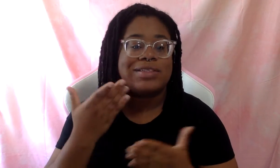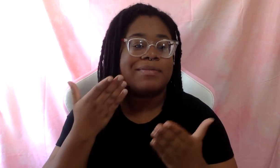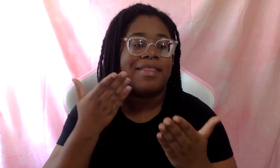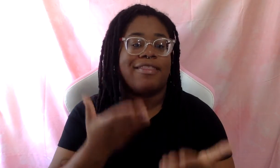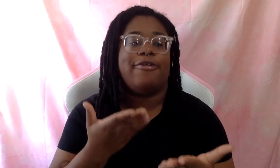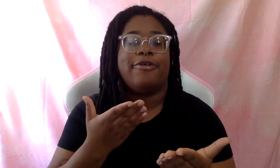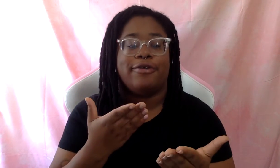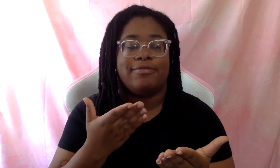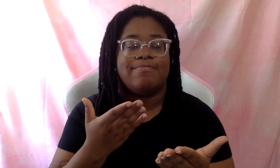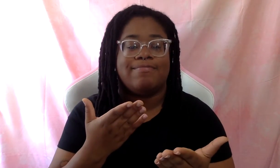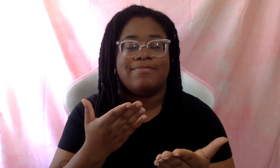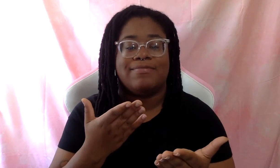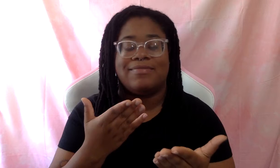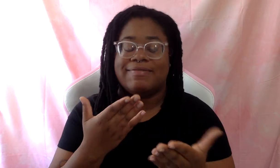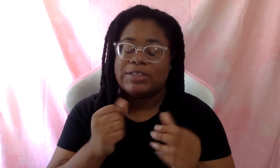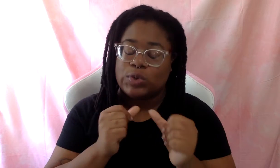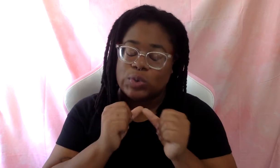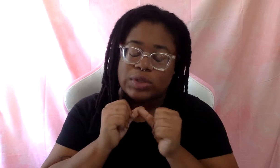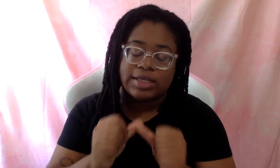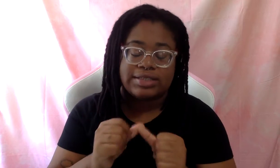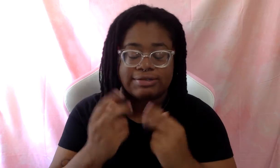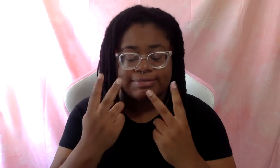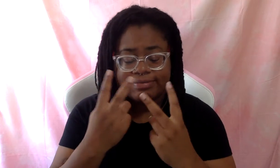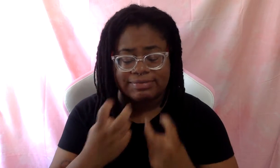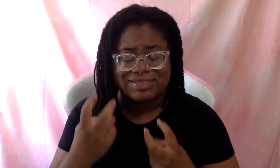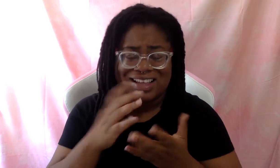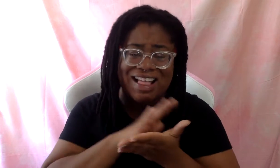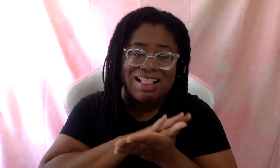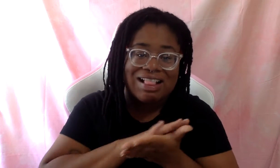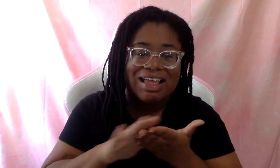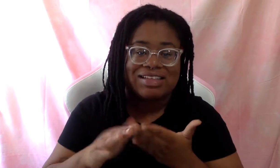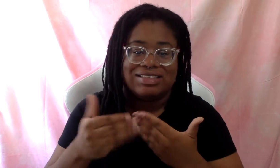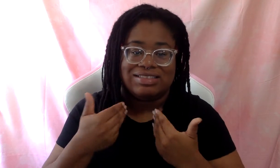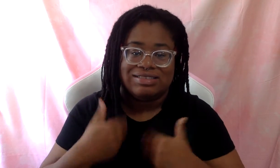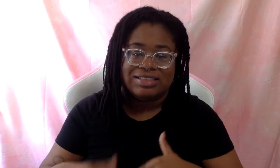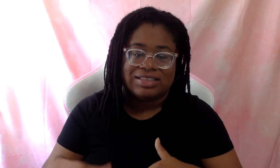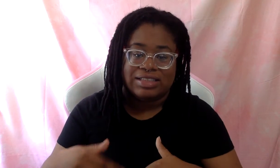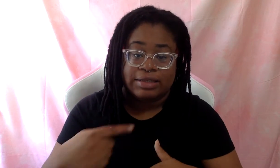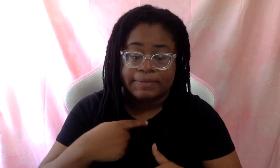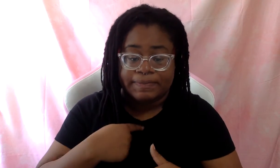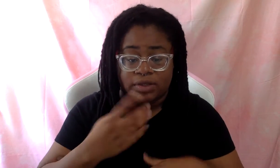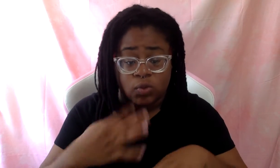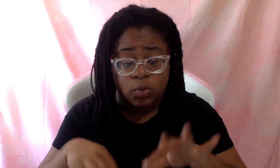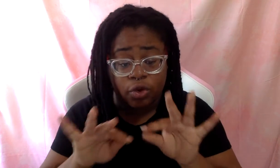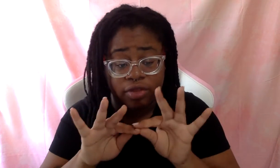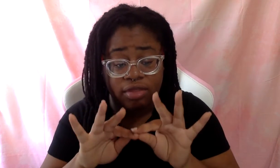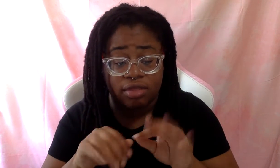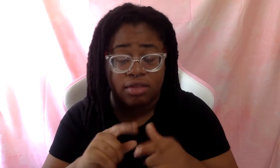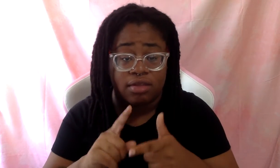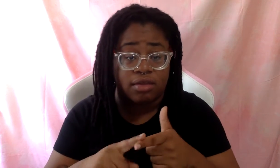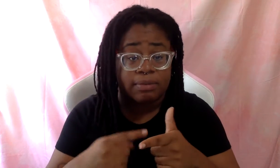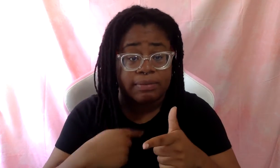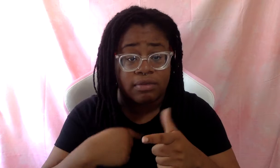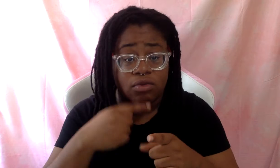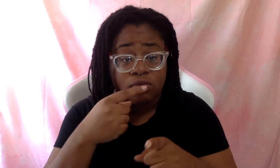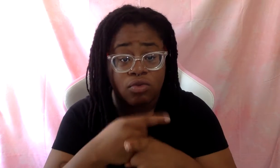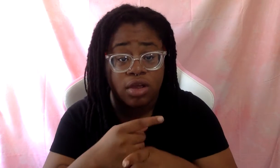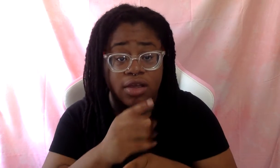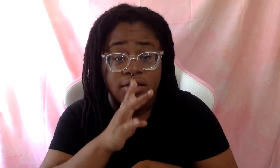upon me. I have to constantly cleanse myself. Are you worthy? Did you say the right thing? Are you sure you're